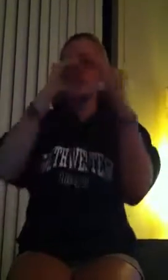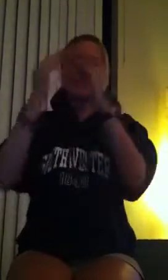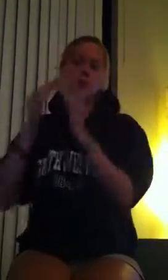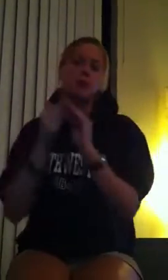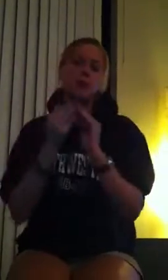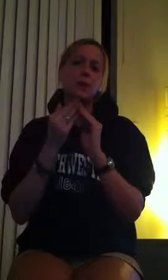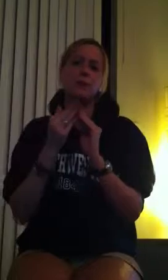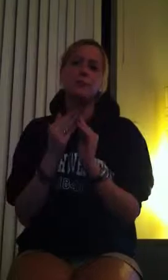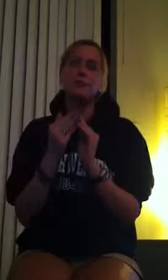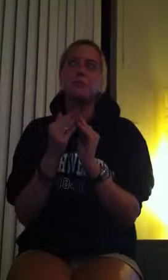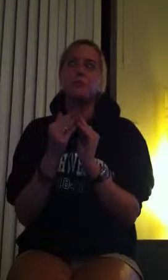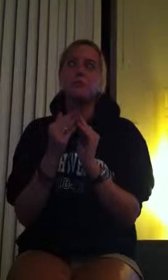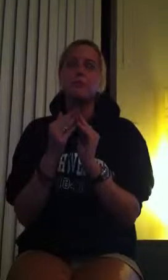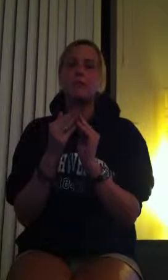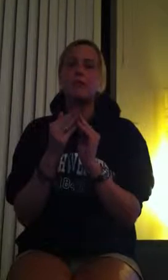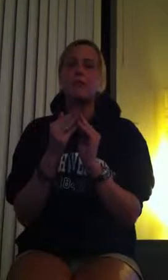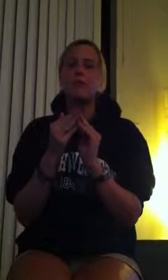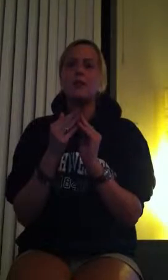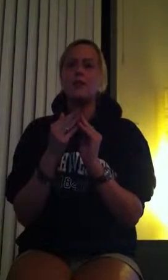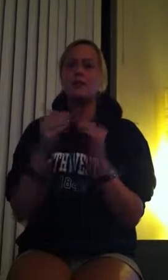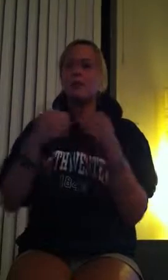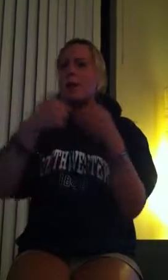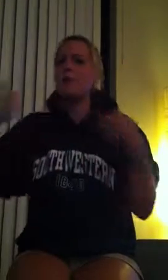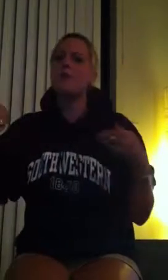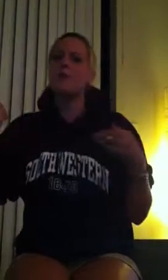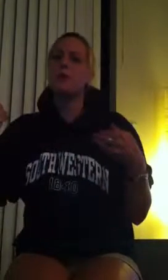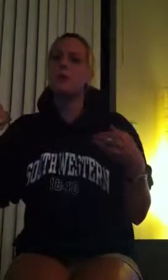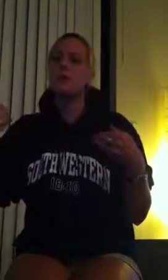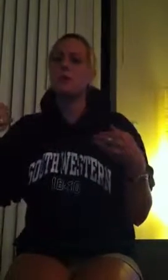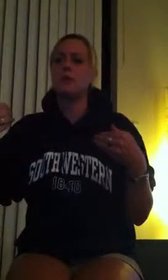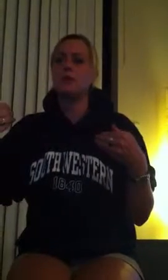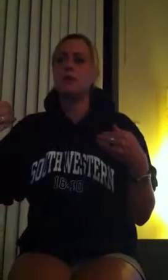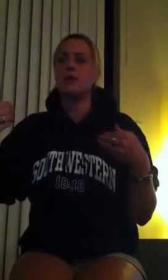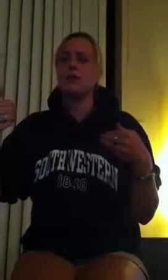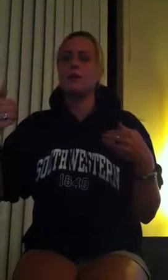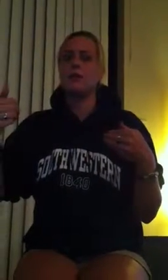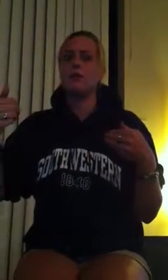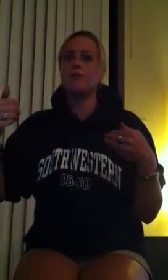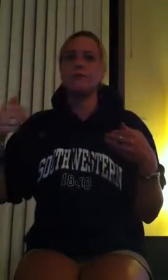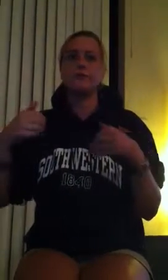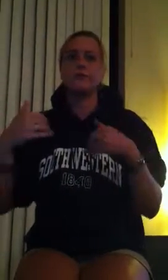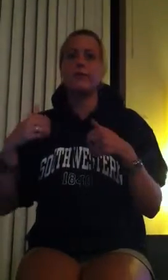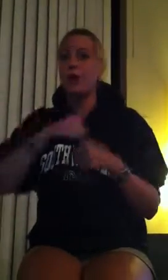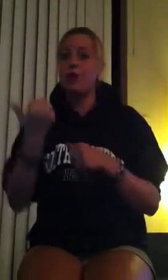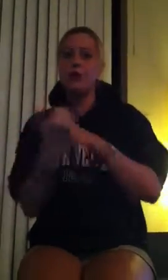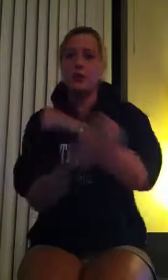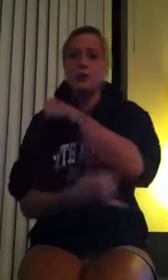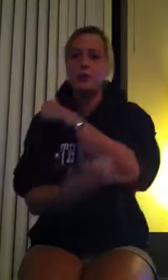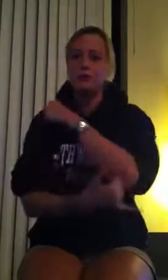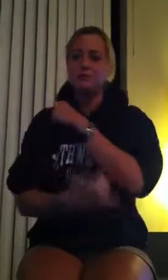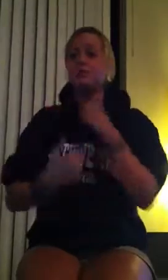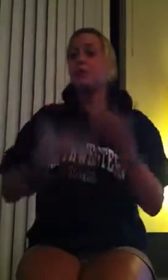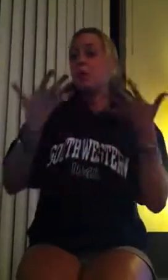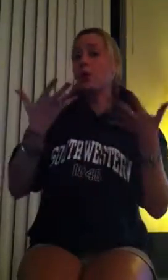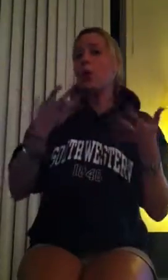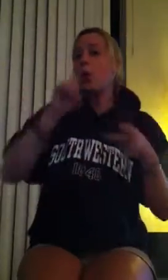writing my own book, all of a sudden it occurred to me, think of the